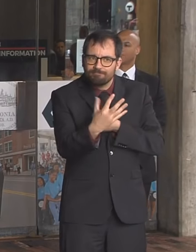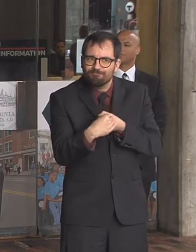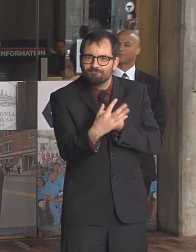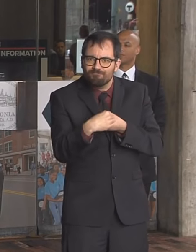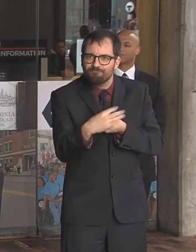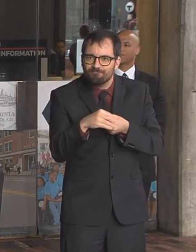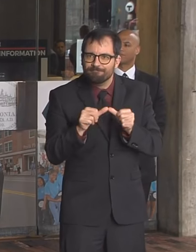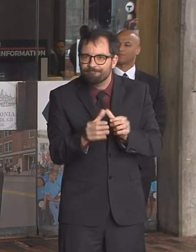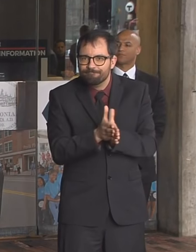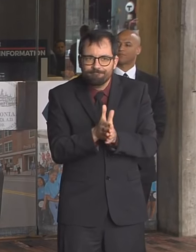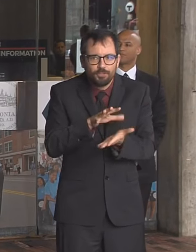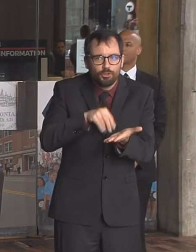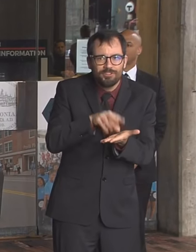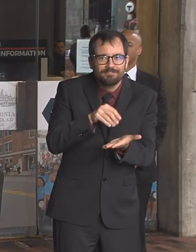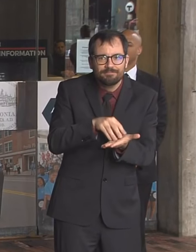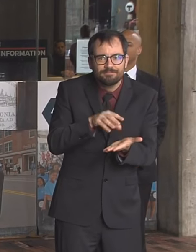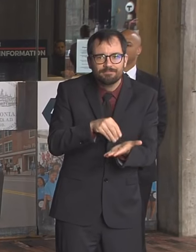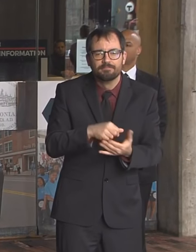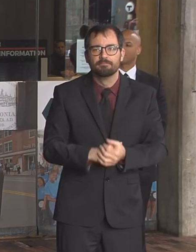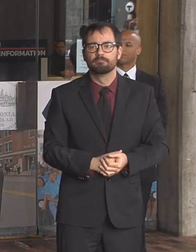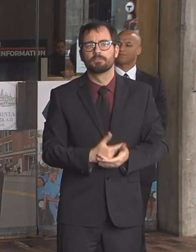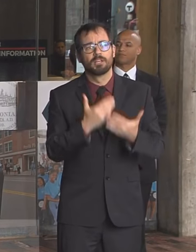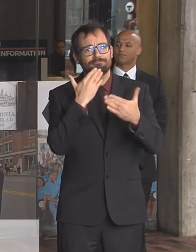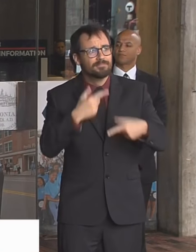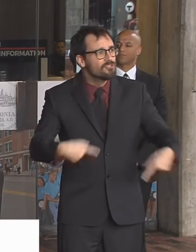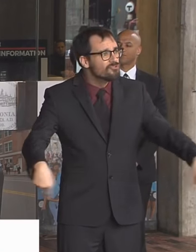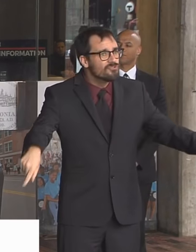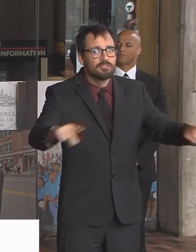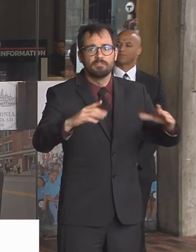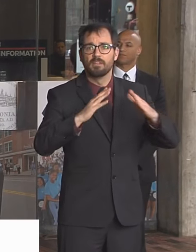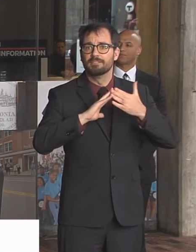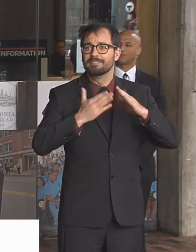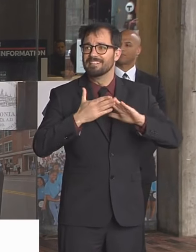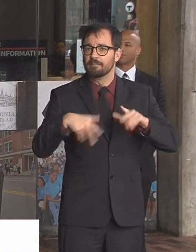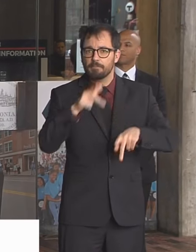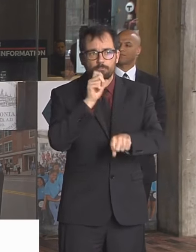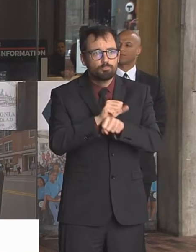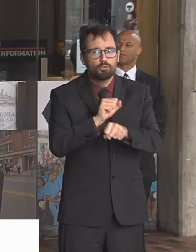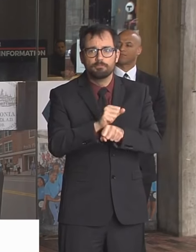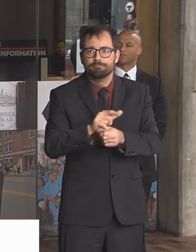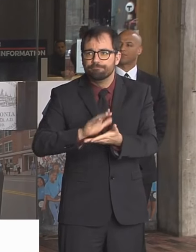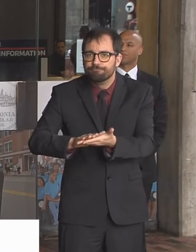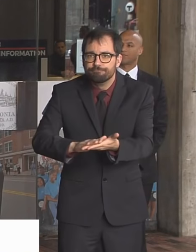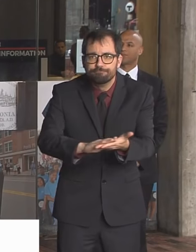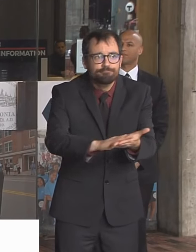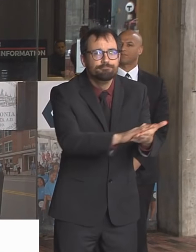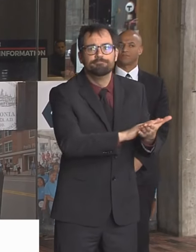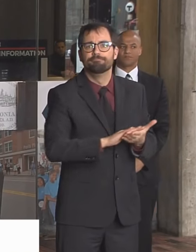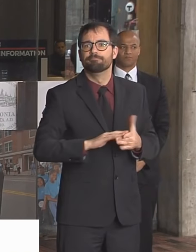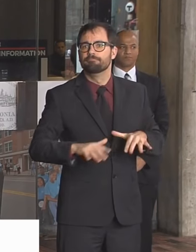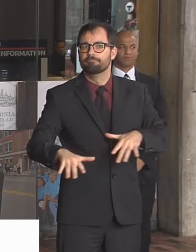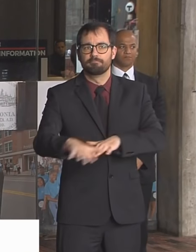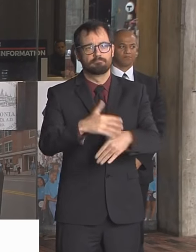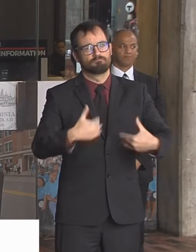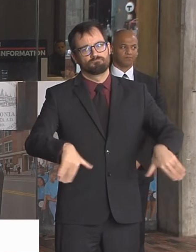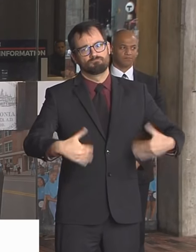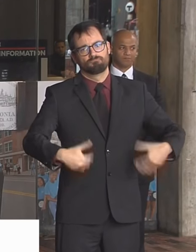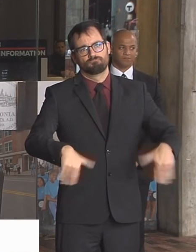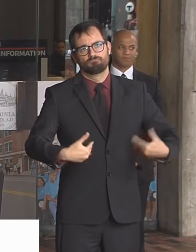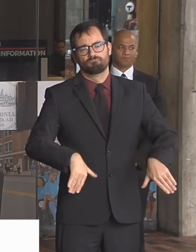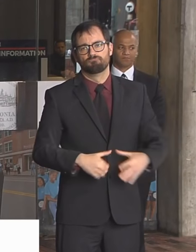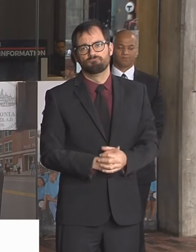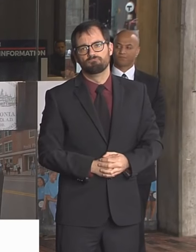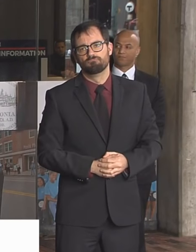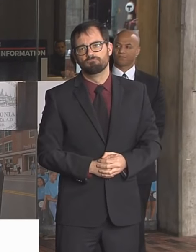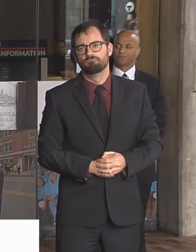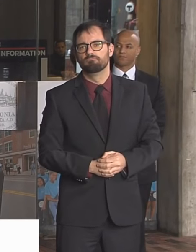custodians who are helping us keep things clean. As a lot of industry gets shut down, we have to continue to keep government moving forward